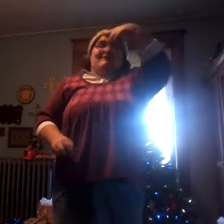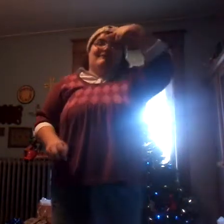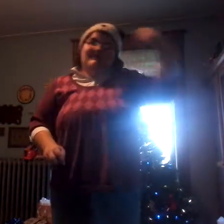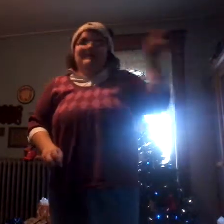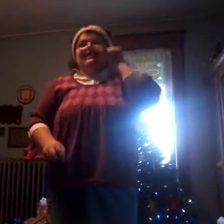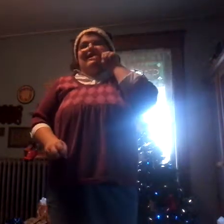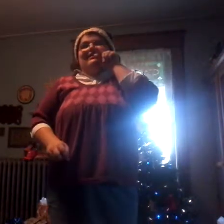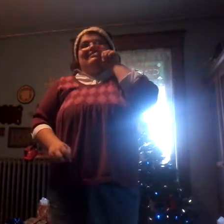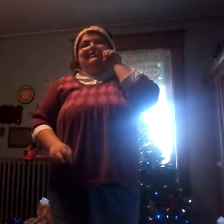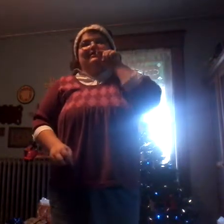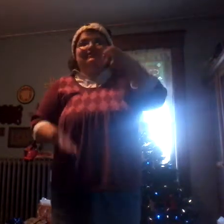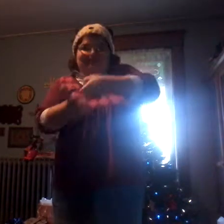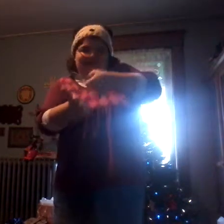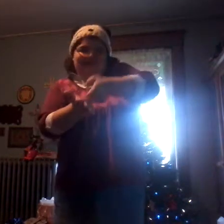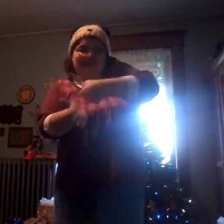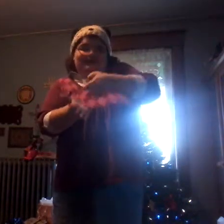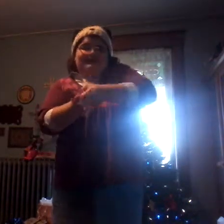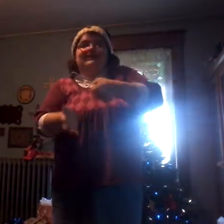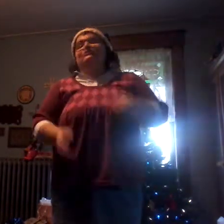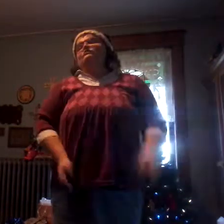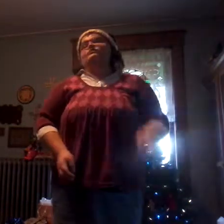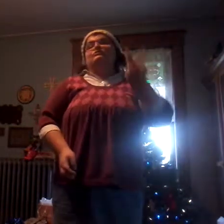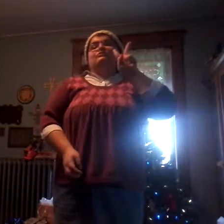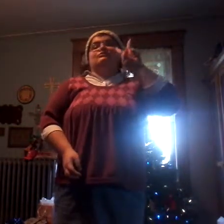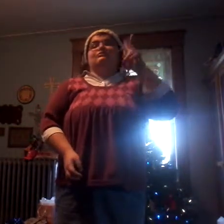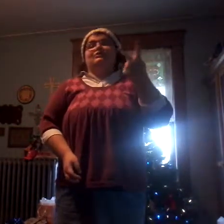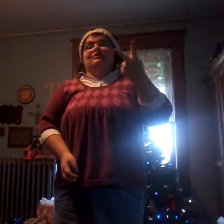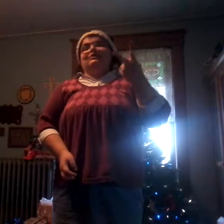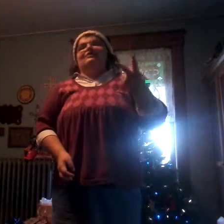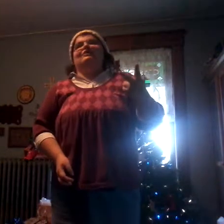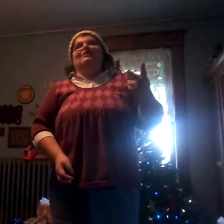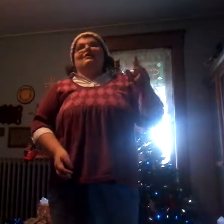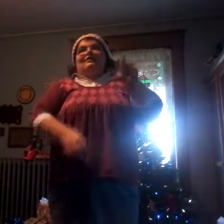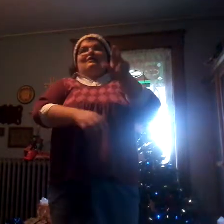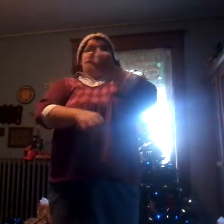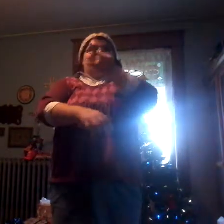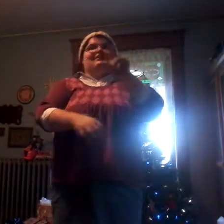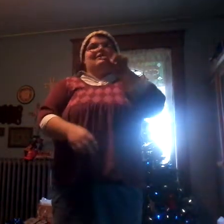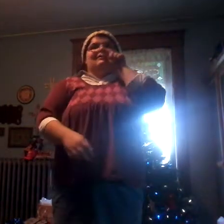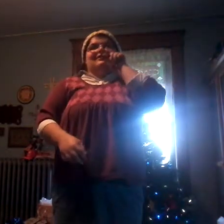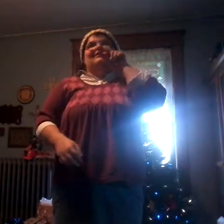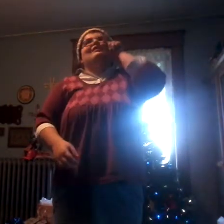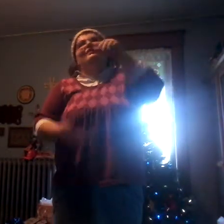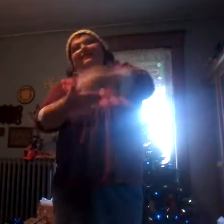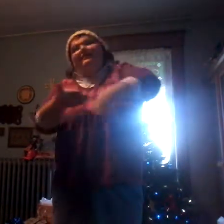four calling birds, three franches, two turtle doves and a partridge in a pear tree.